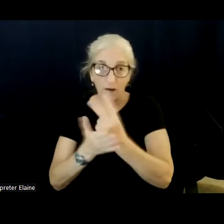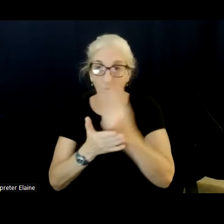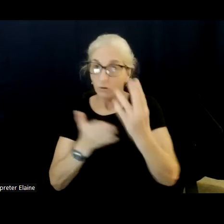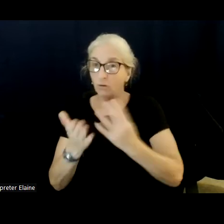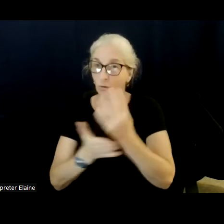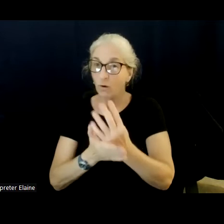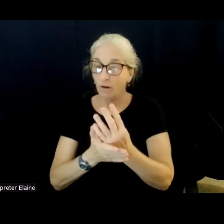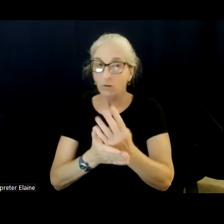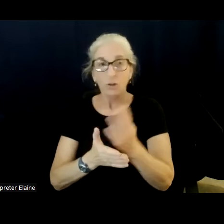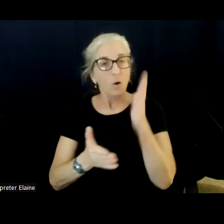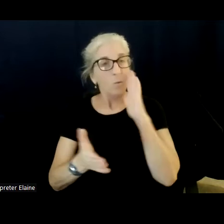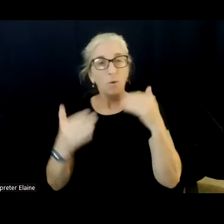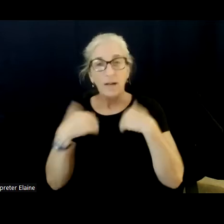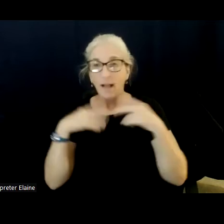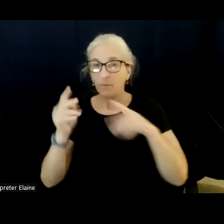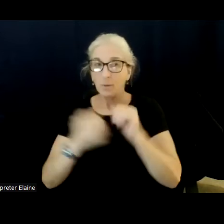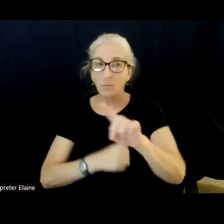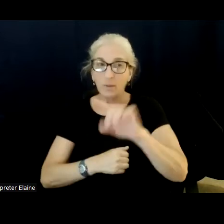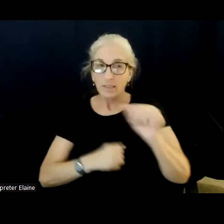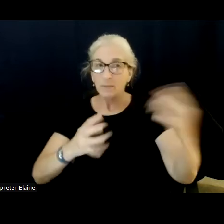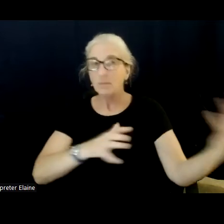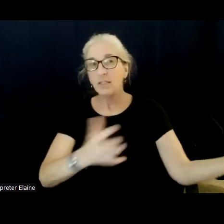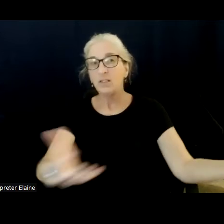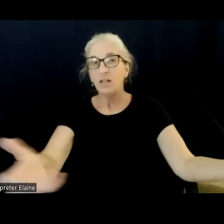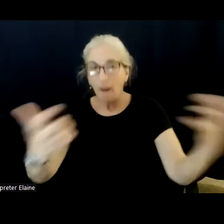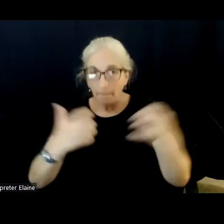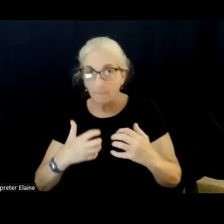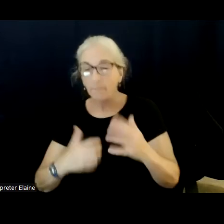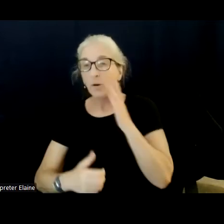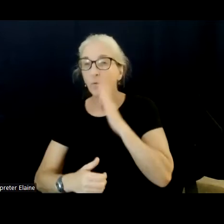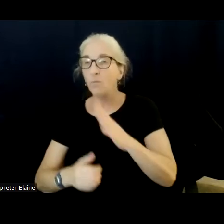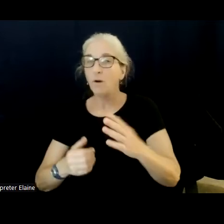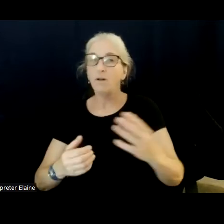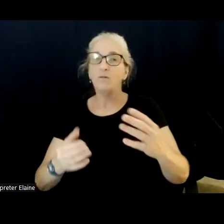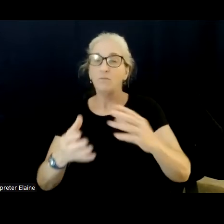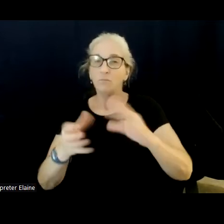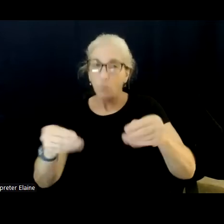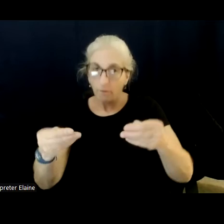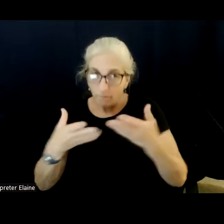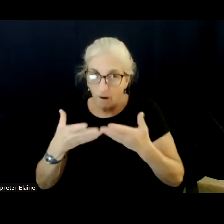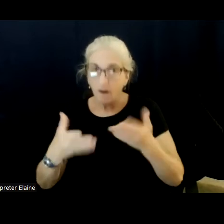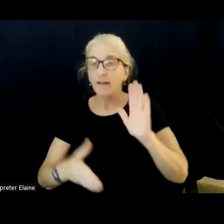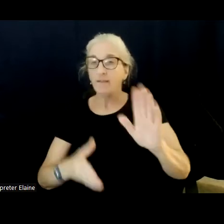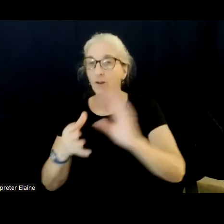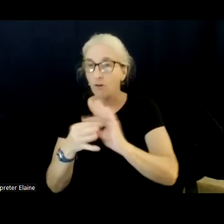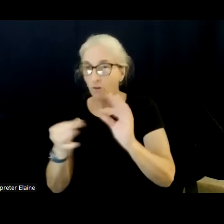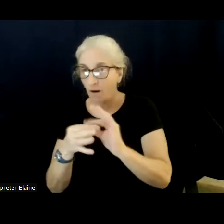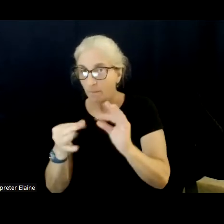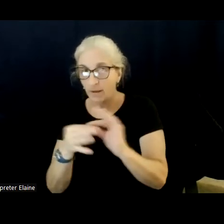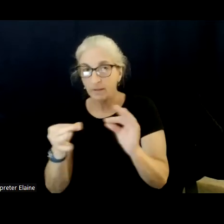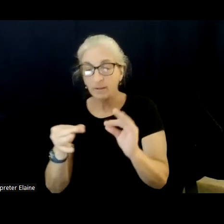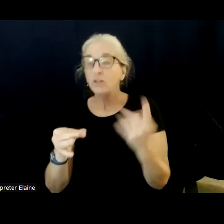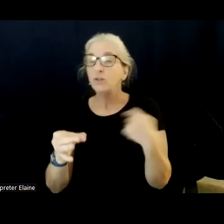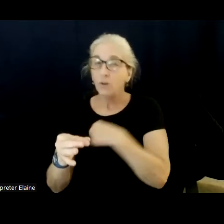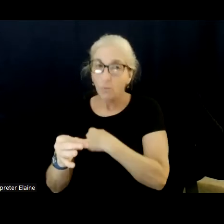and guide the policies. Most of the things that we law laws and investments that we passed came from the people who had that lived